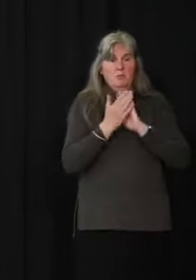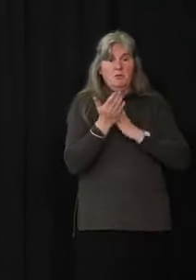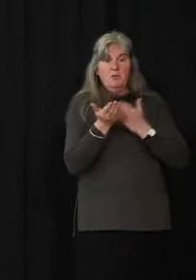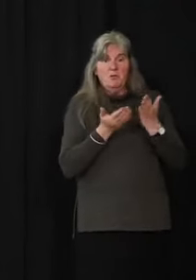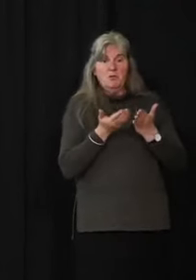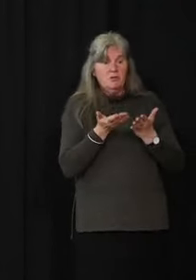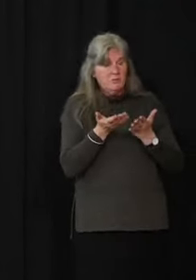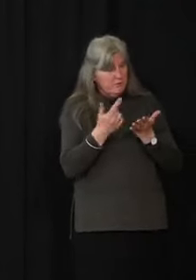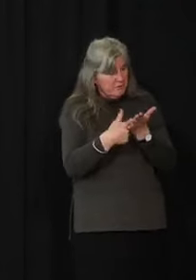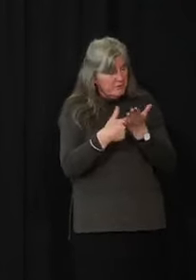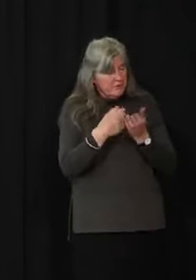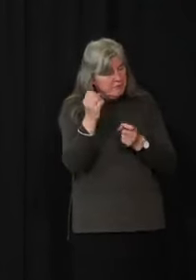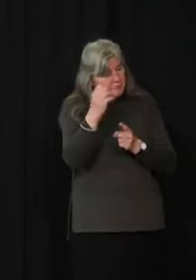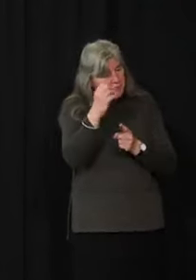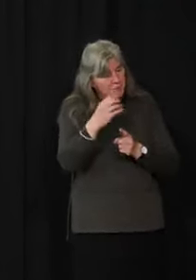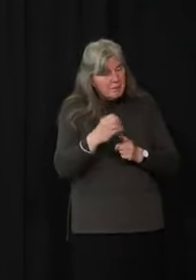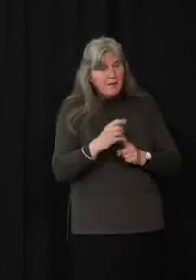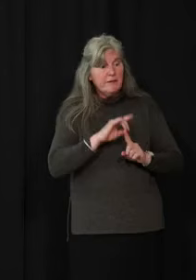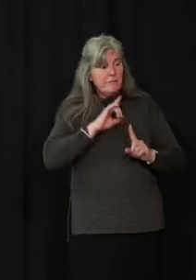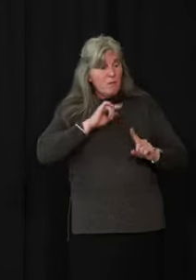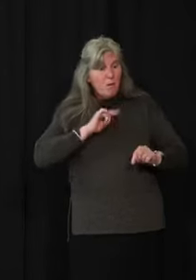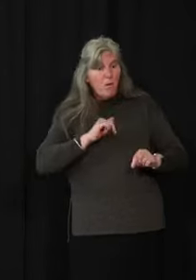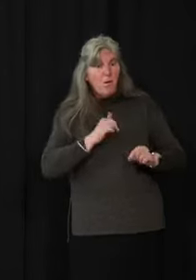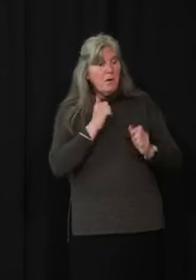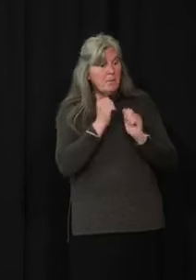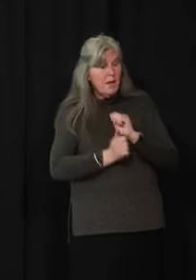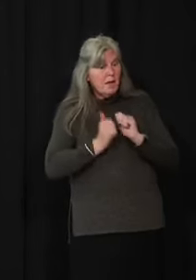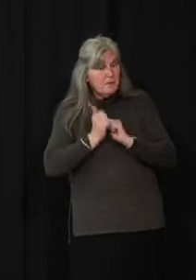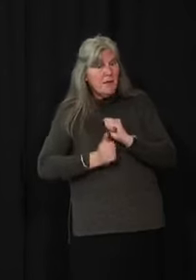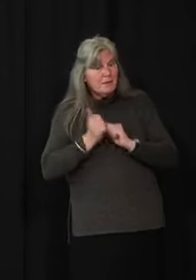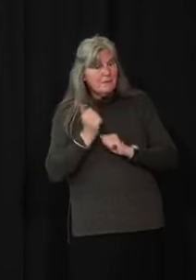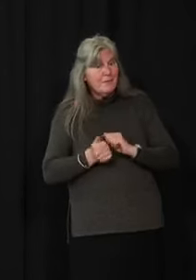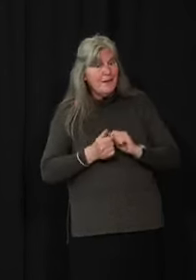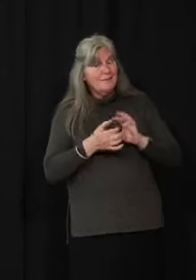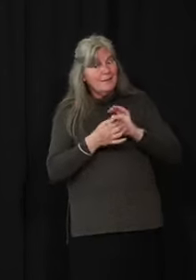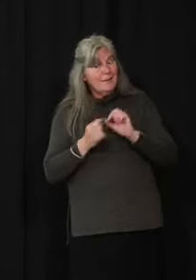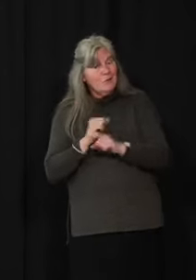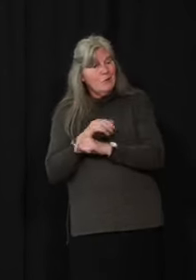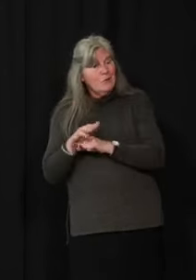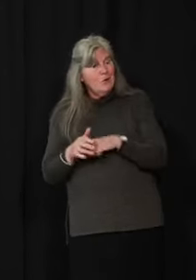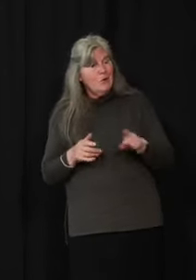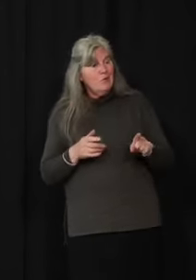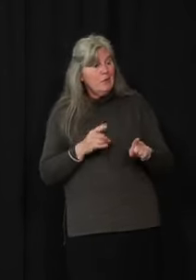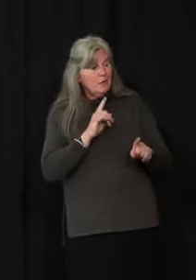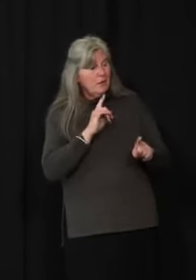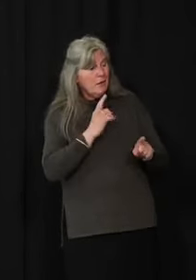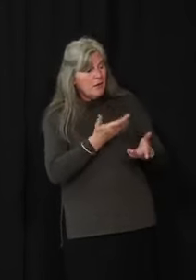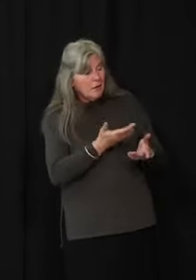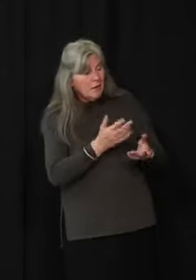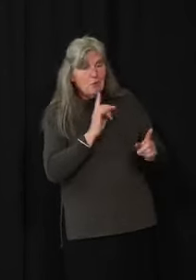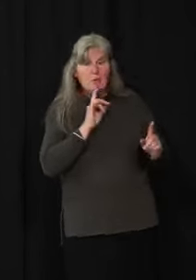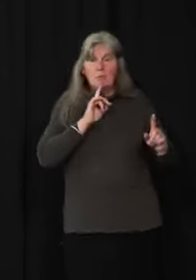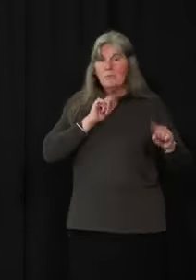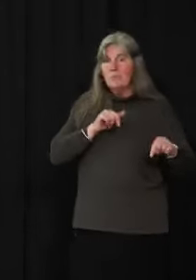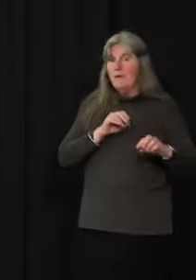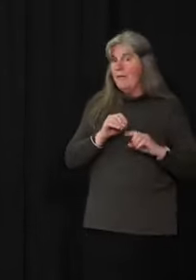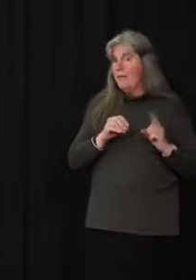to discuss ministerial orders passed in response to COVID. They have not responded to that either.